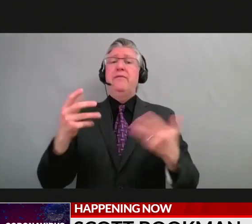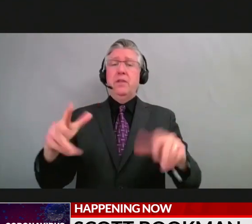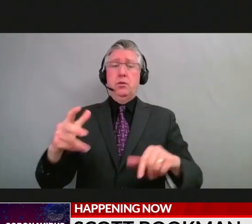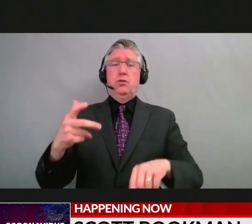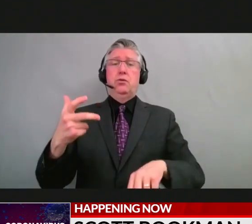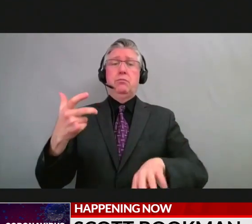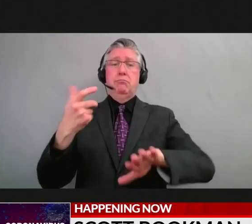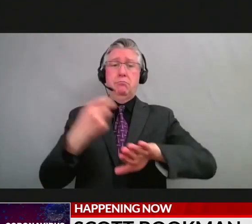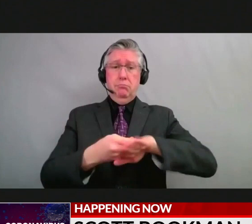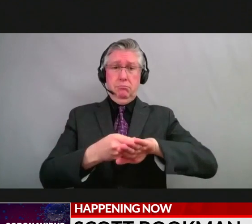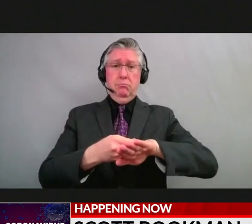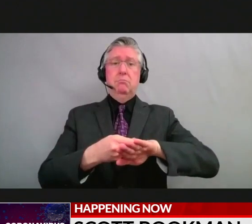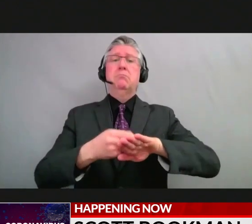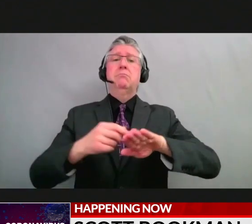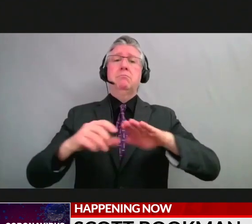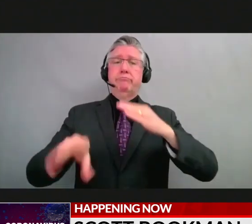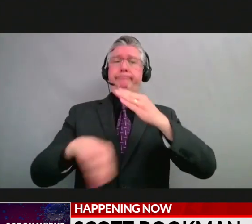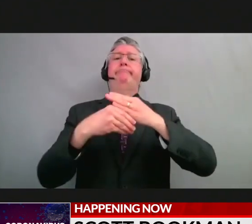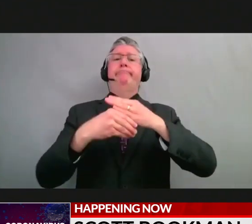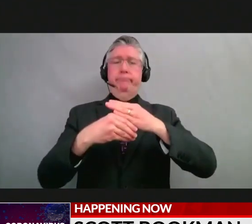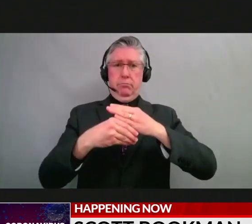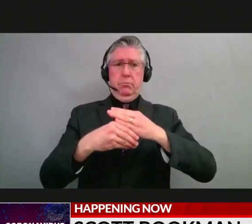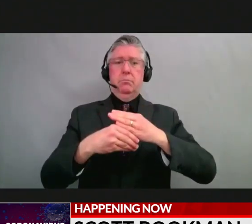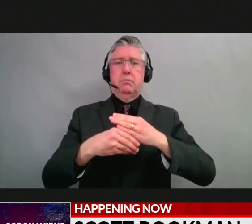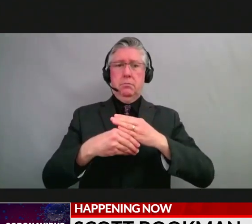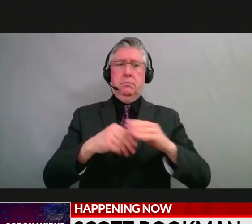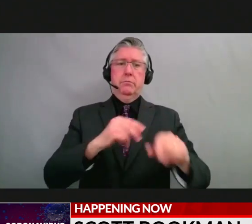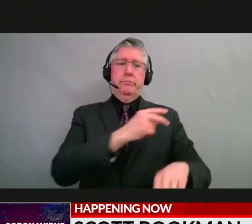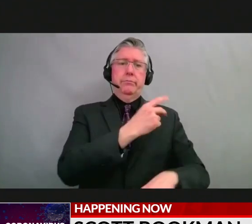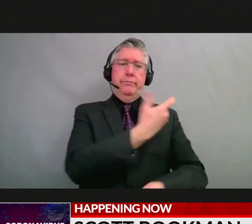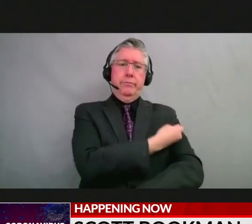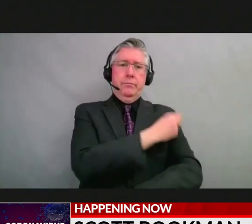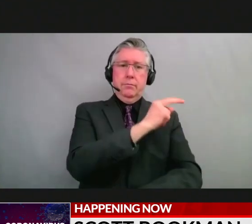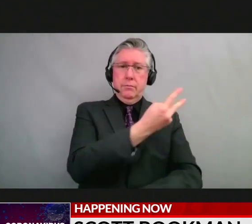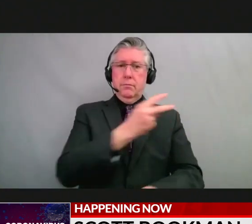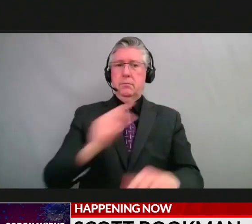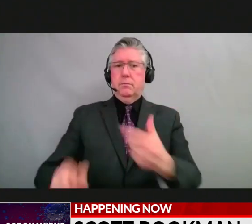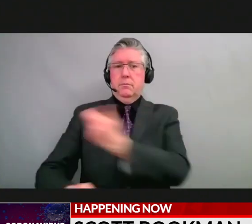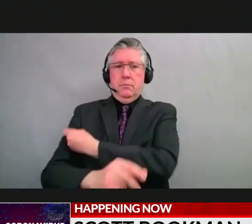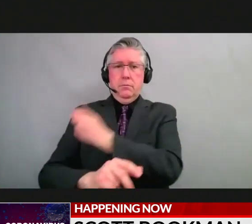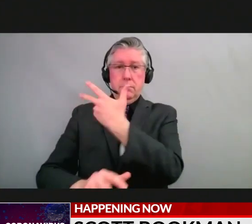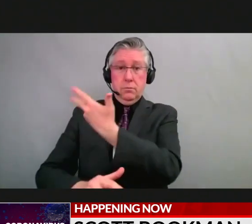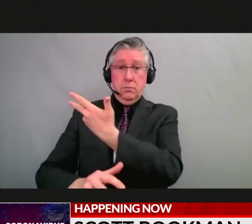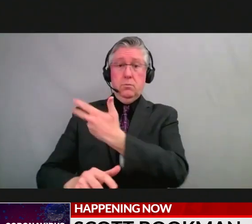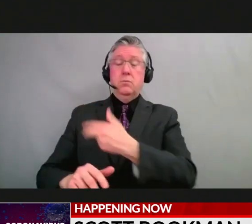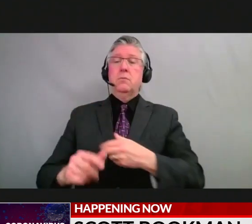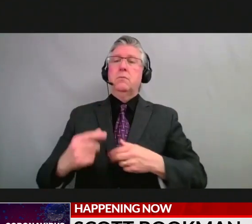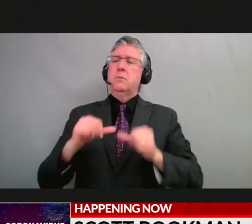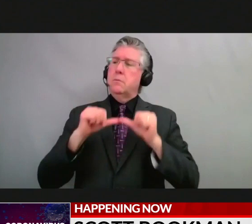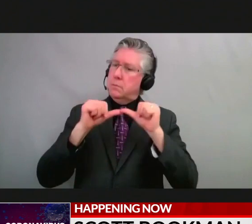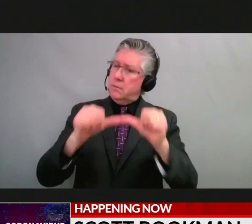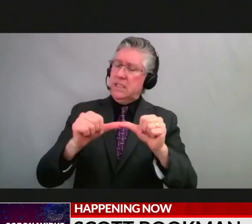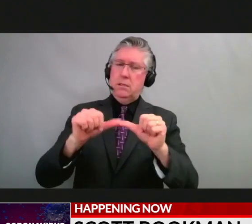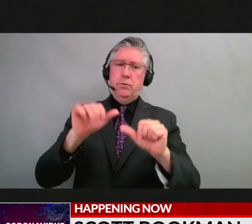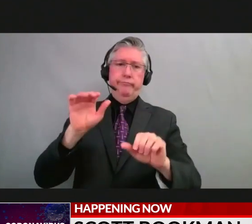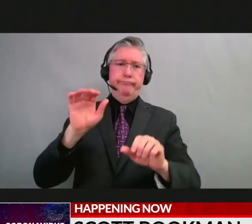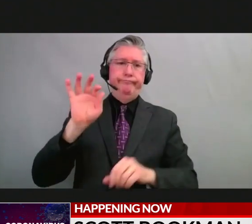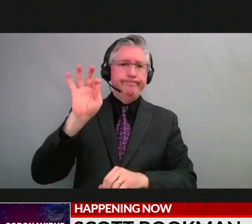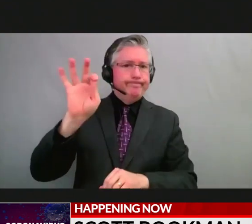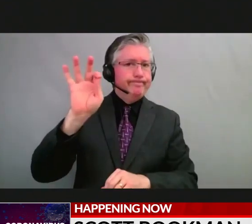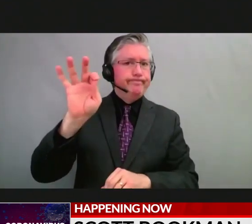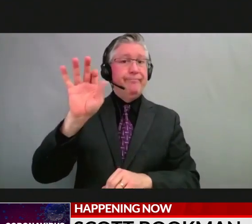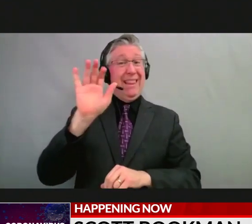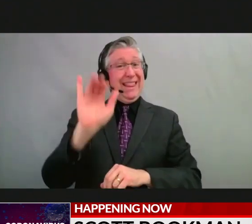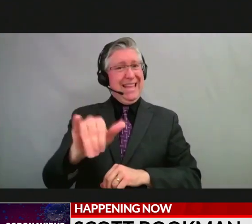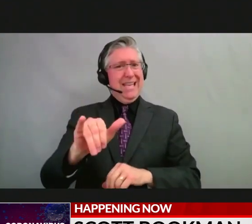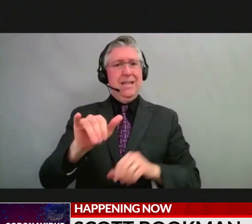all that we can to publicly message the importance of being up-to-date on your vaccination, because we do know